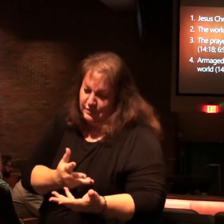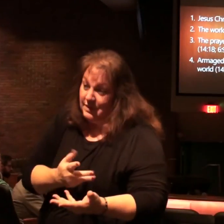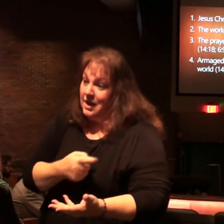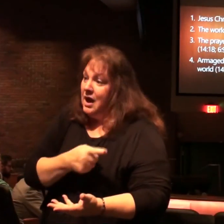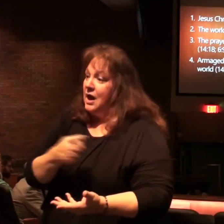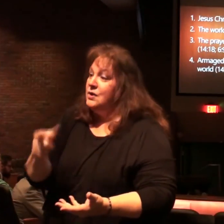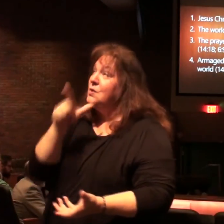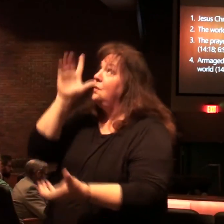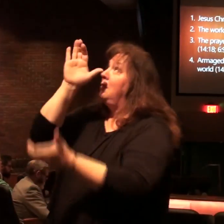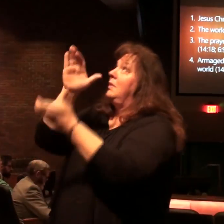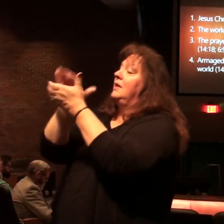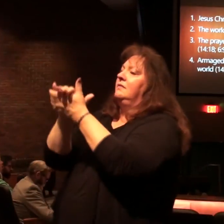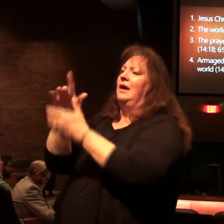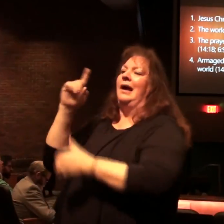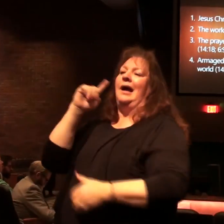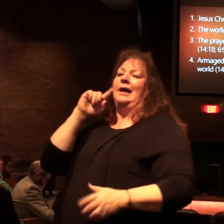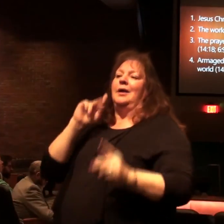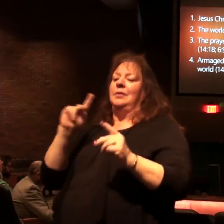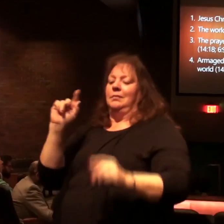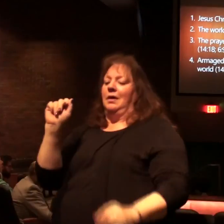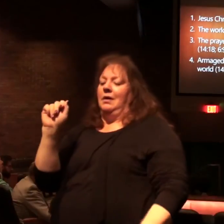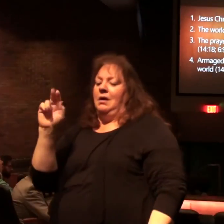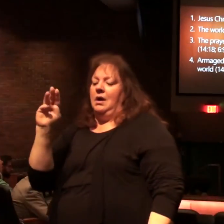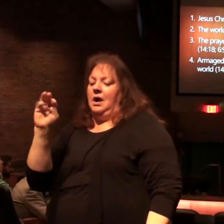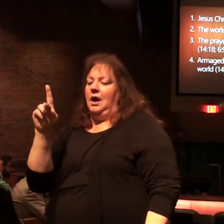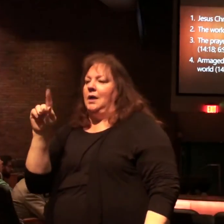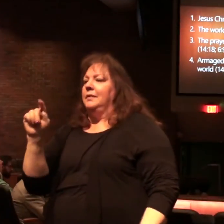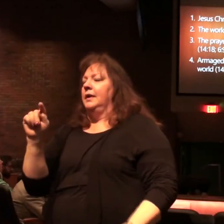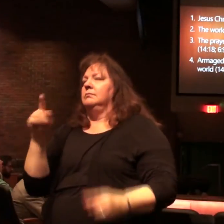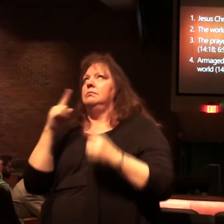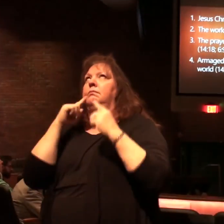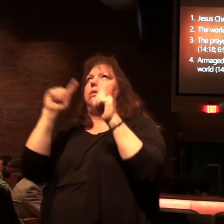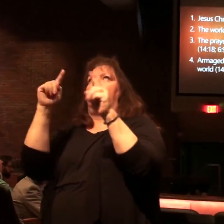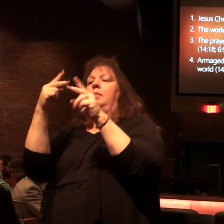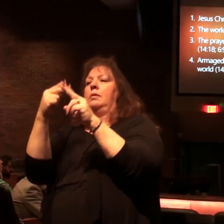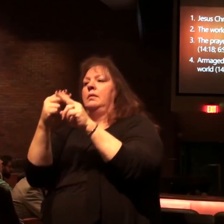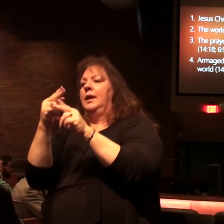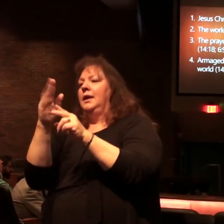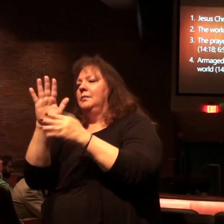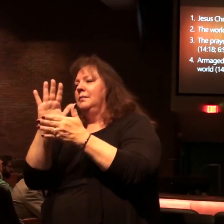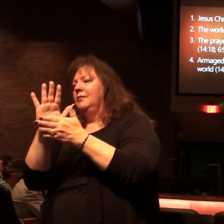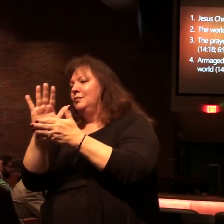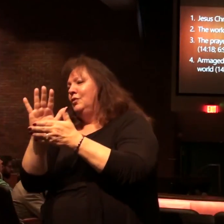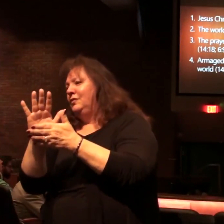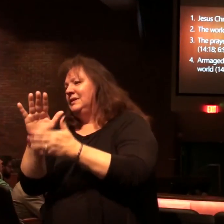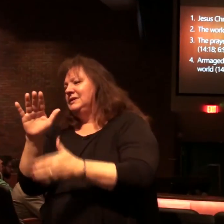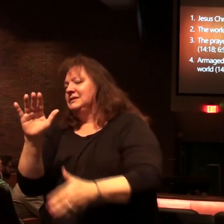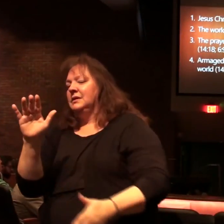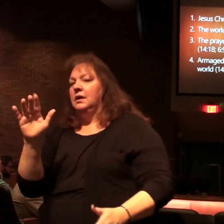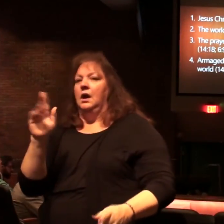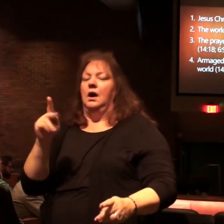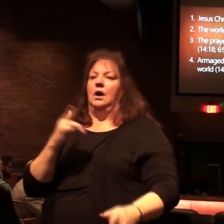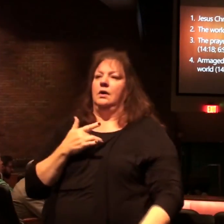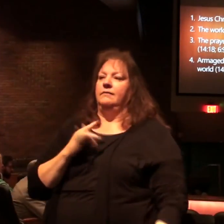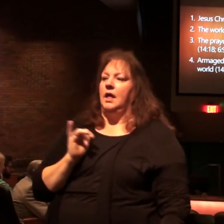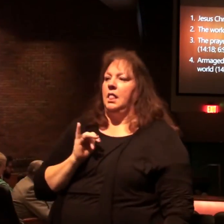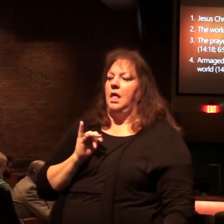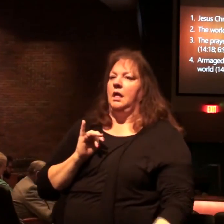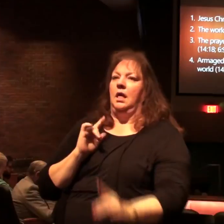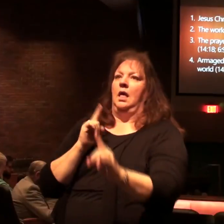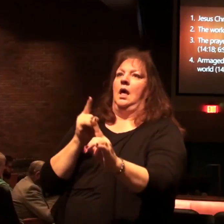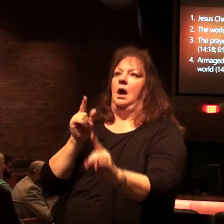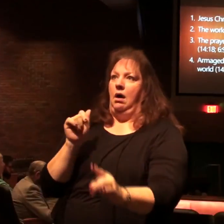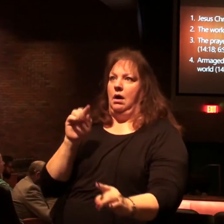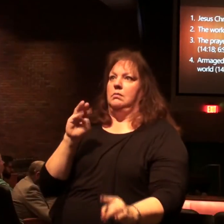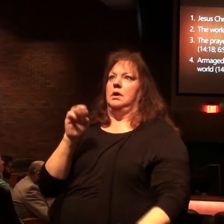you hear people talk about Armageddon that made secular movies with Armageddon in the title and somebody said boy you feel like you're moving toward